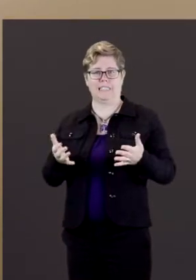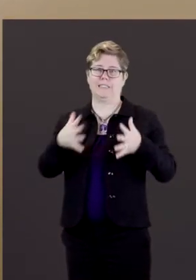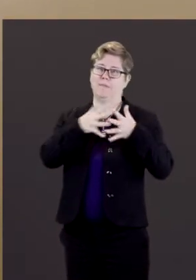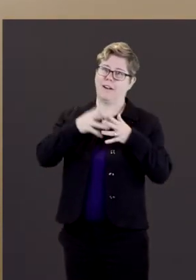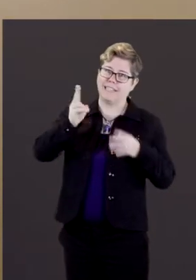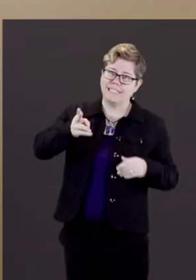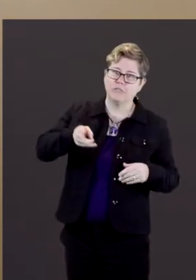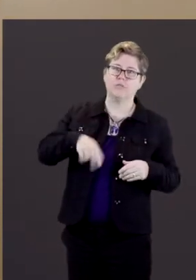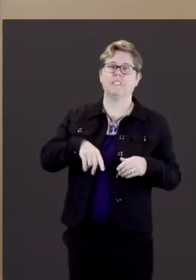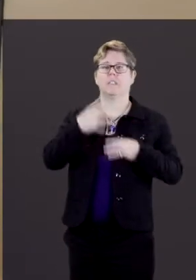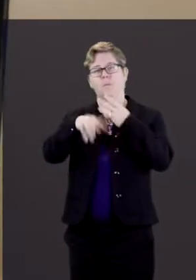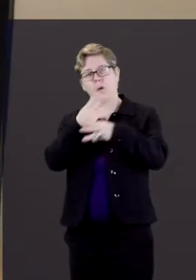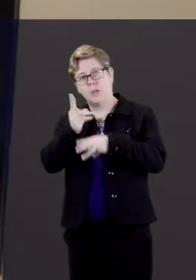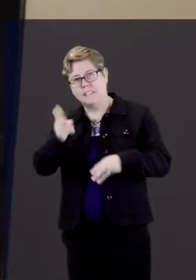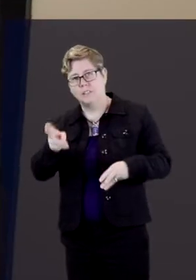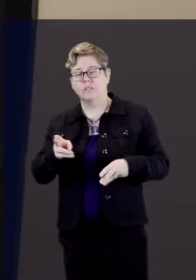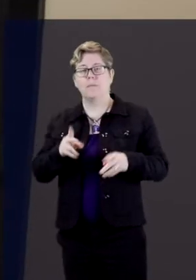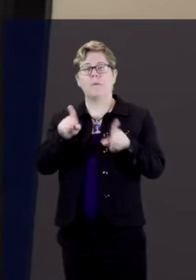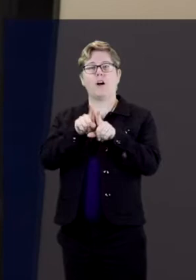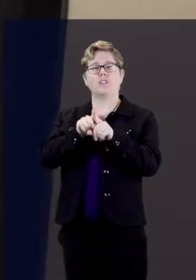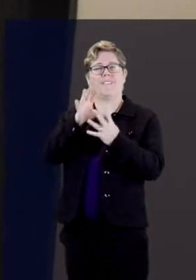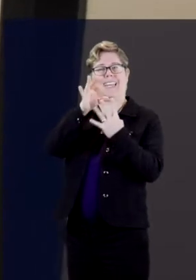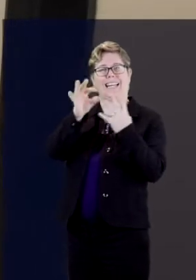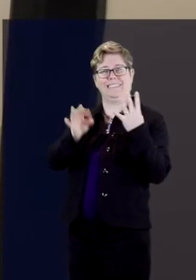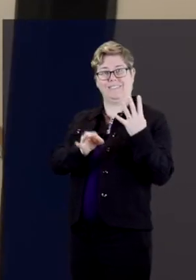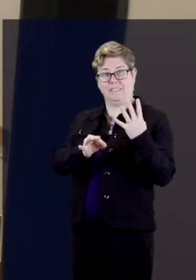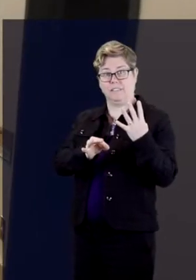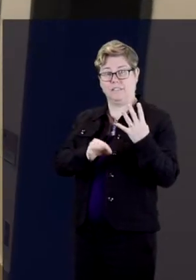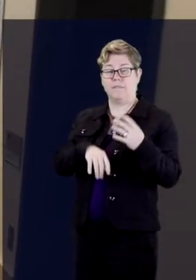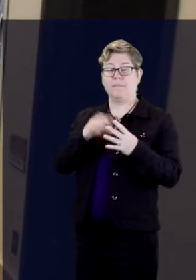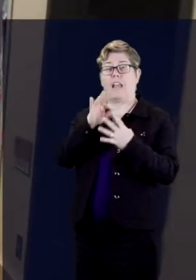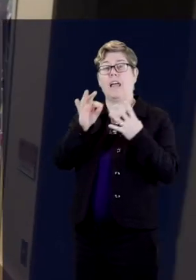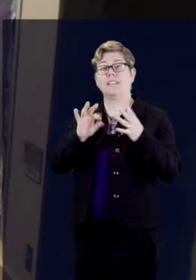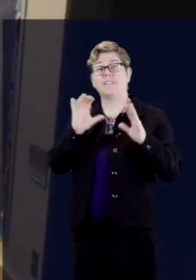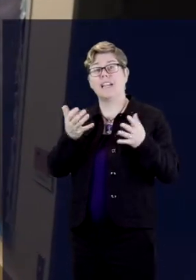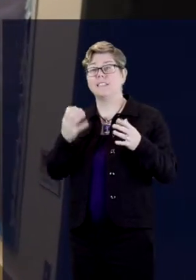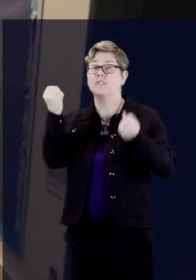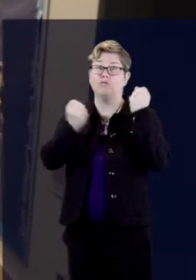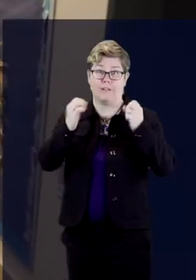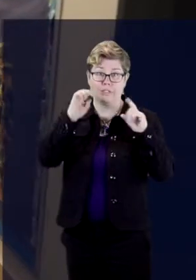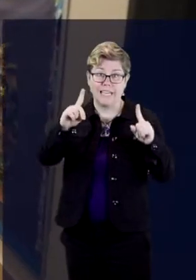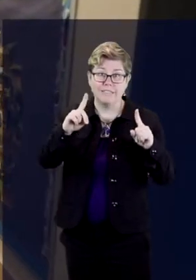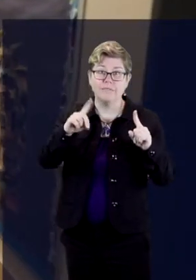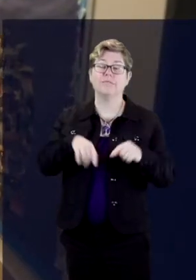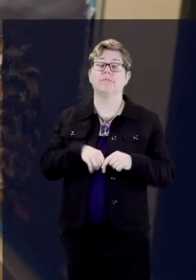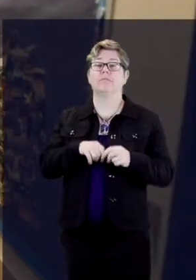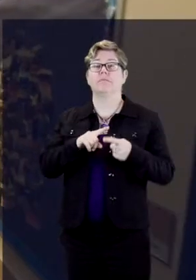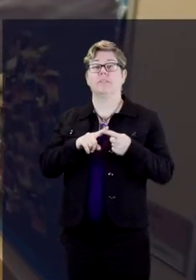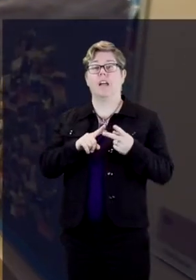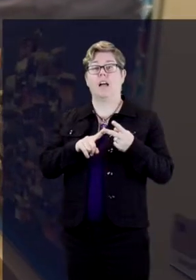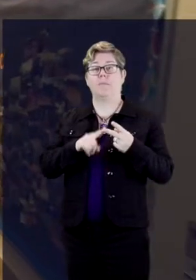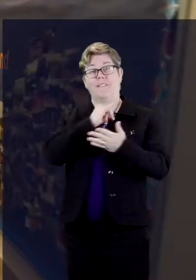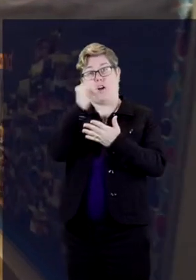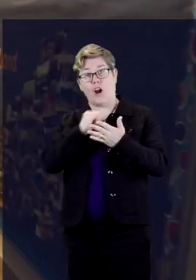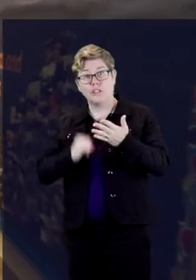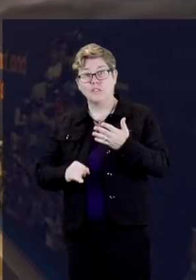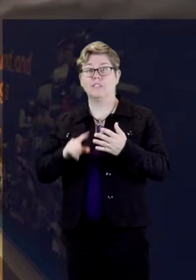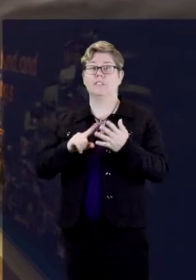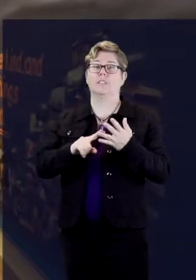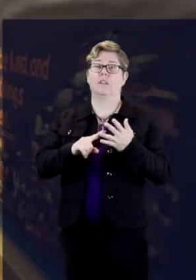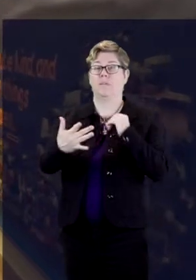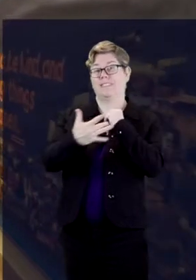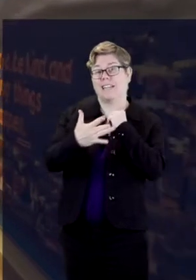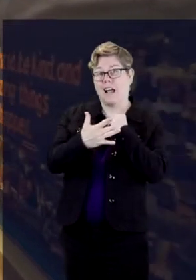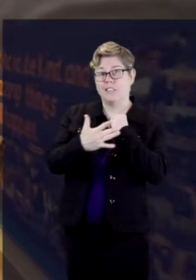American history, world history, also our electives classes that we offer are driver's education, art, technology.